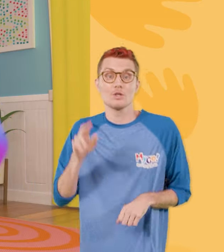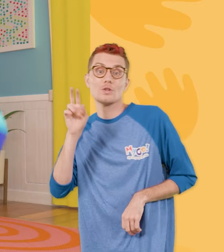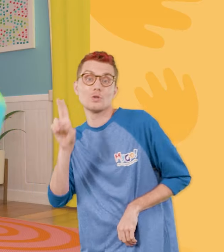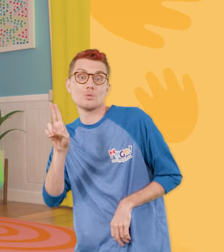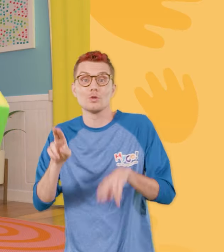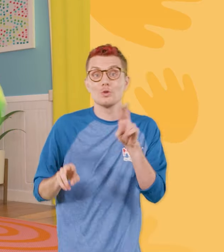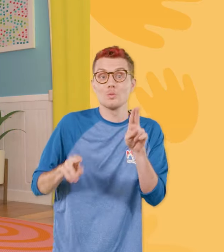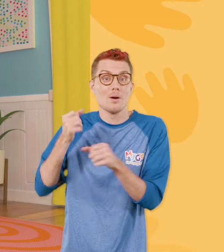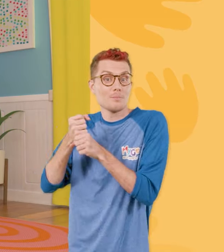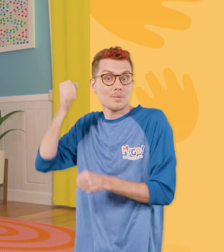U, Umbrella